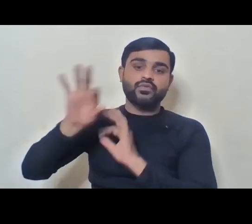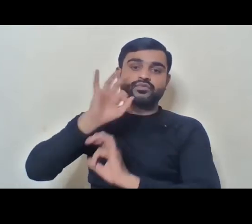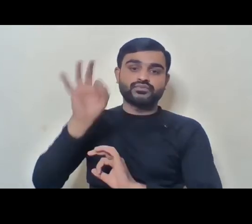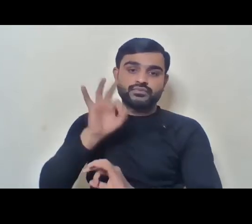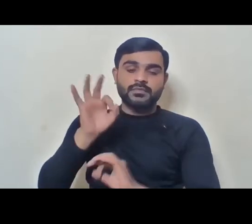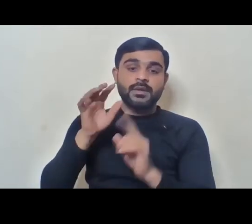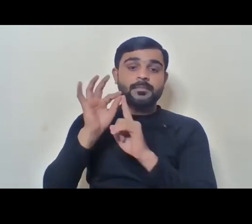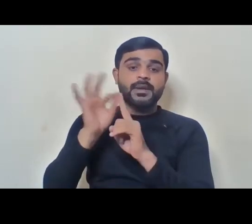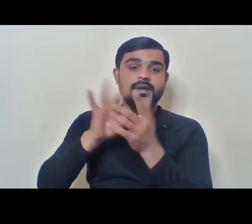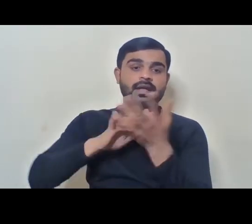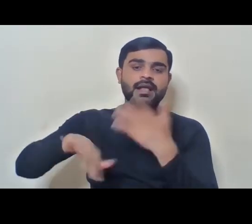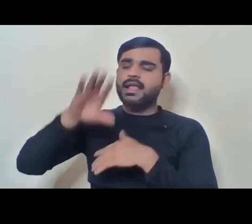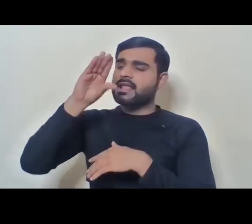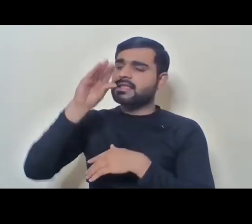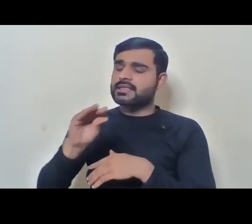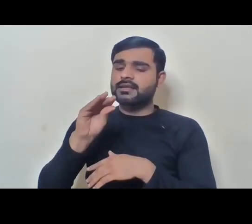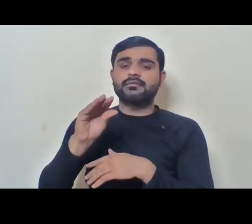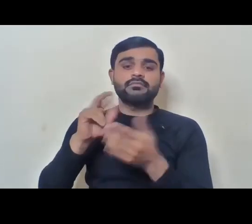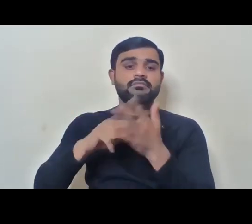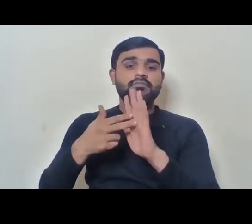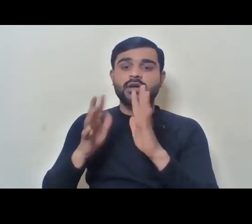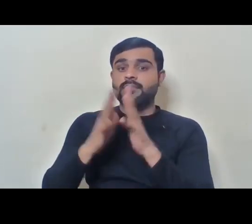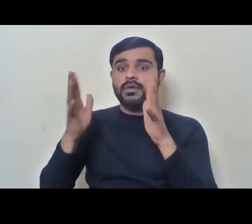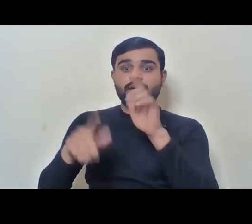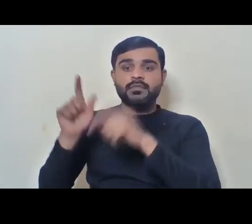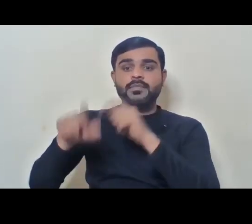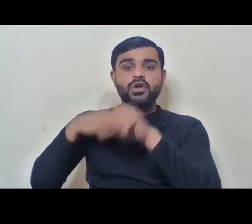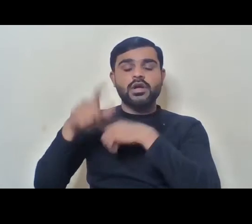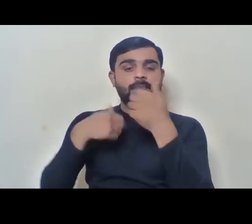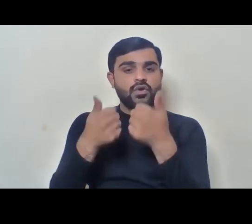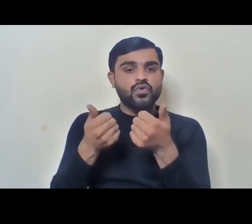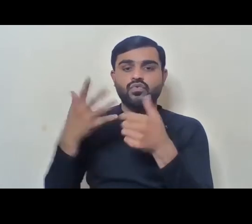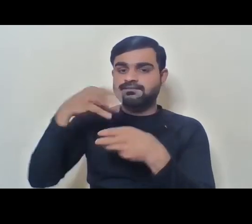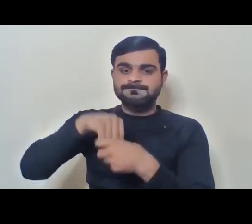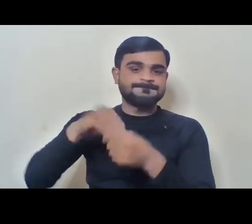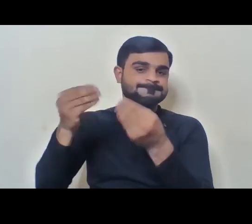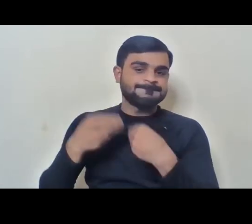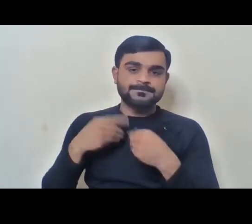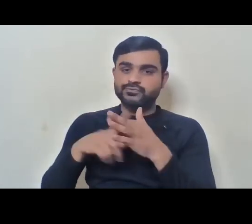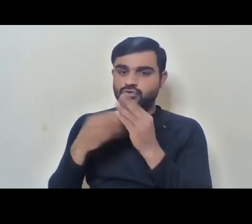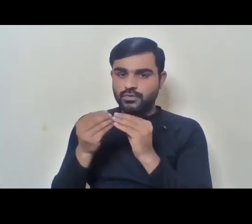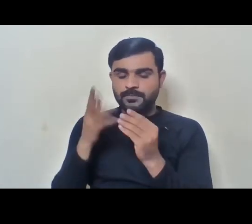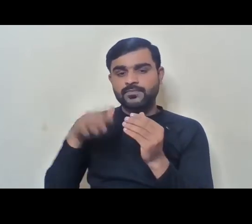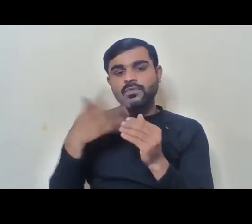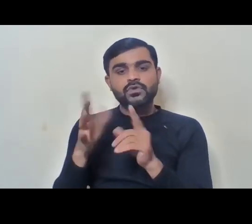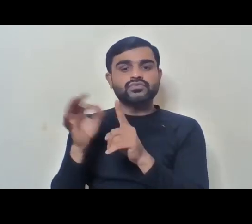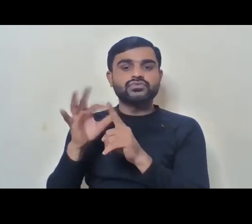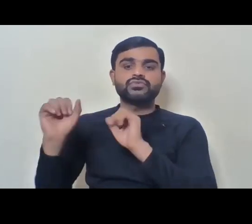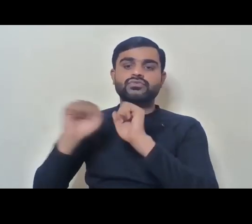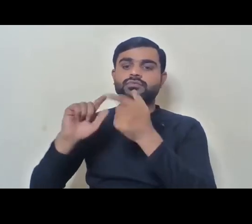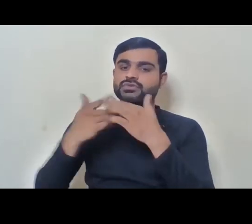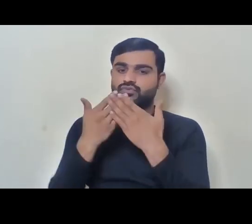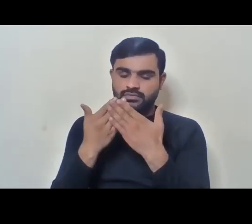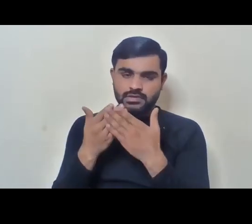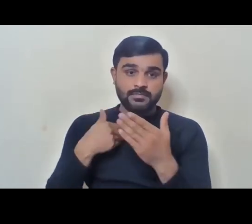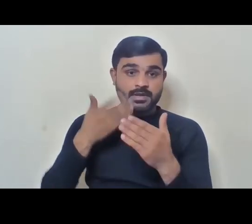sector bodies are very less. Not so many good companies come here to provide jobs and do their work here. So